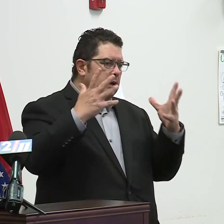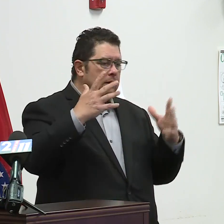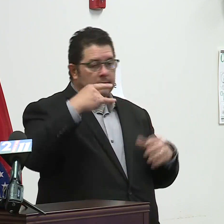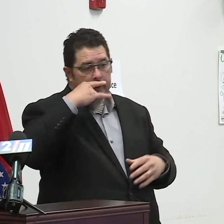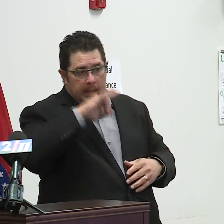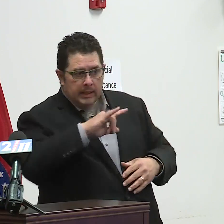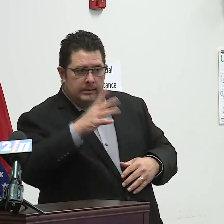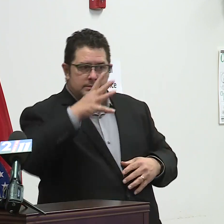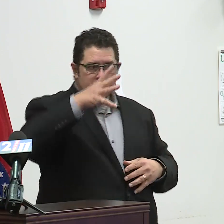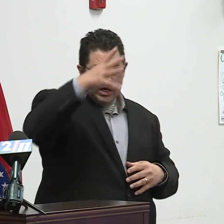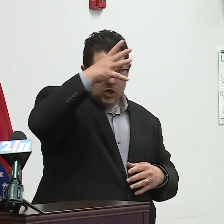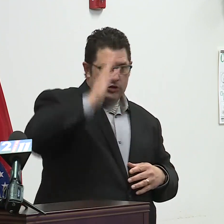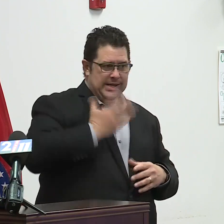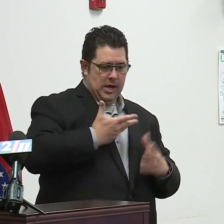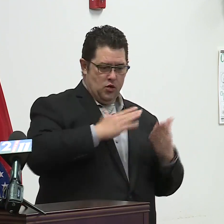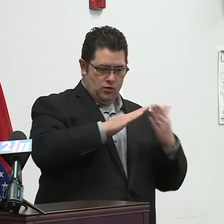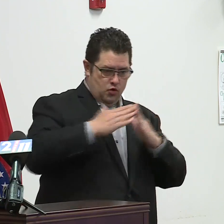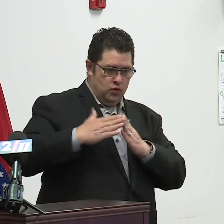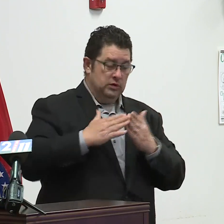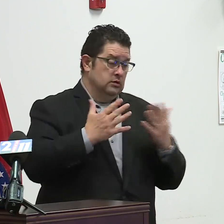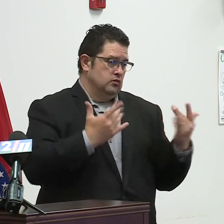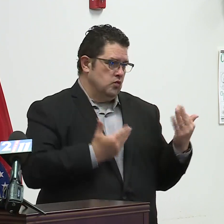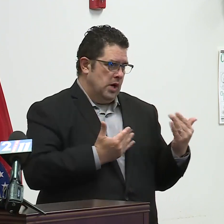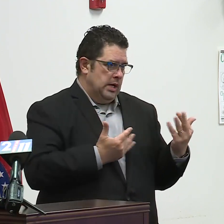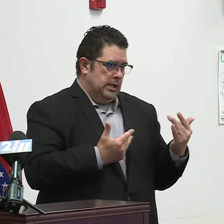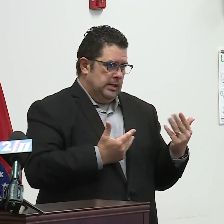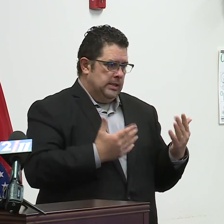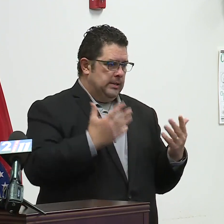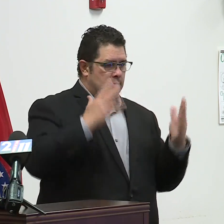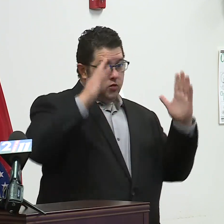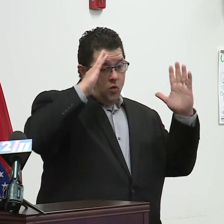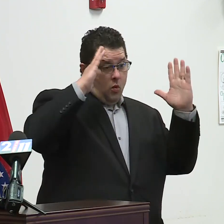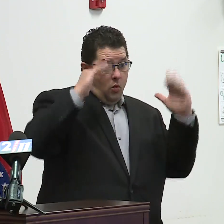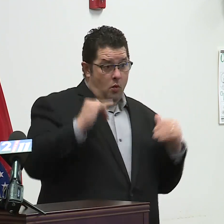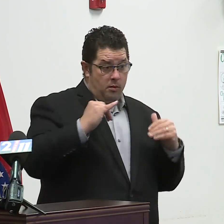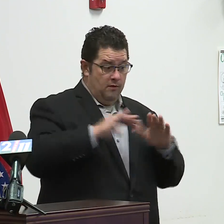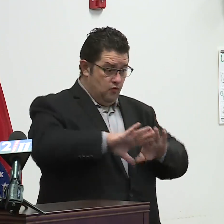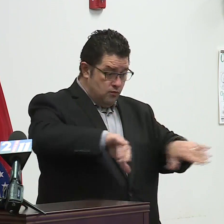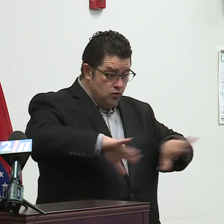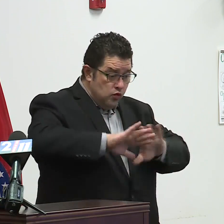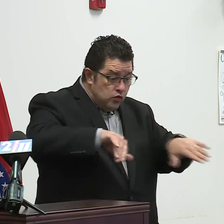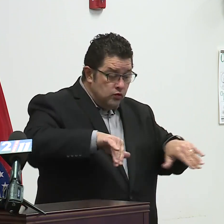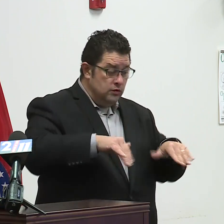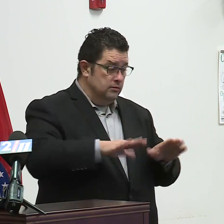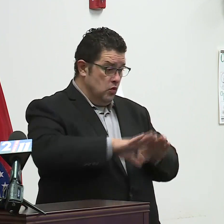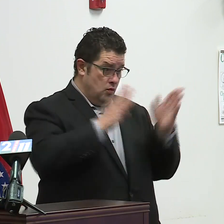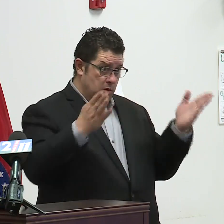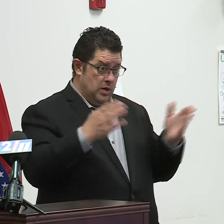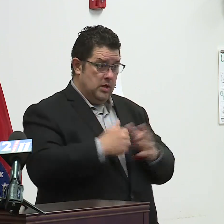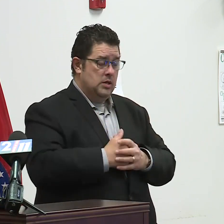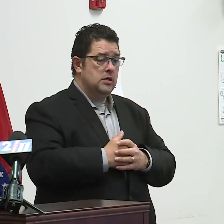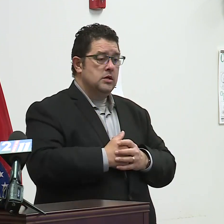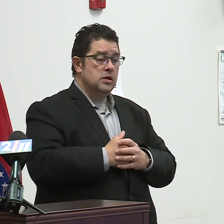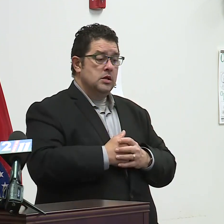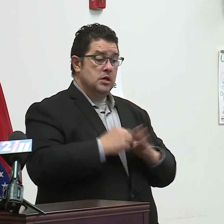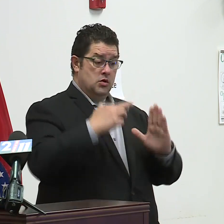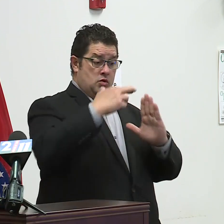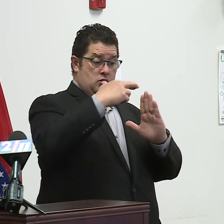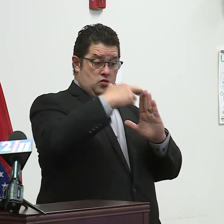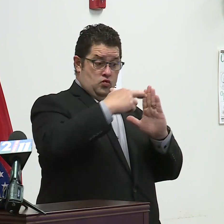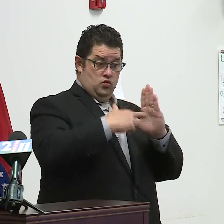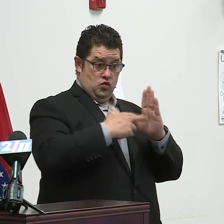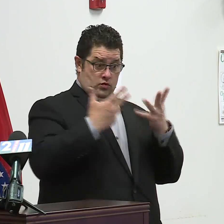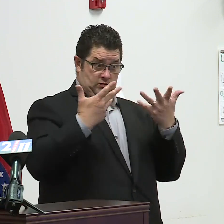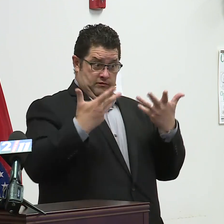parents in our community that are waiting and hoping for pools to get open, and as soon as we have those guidelines, we'll have them to you.